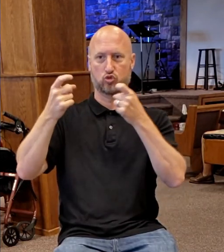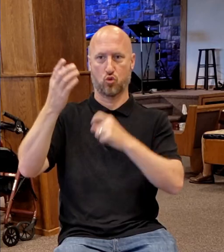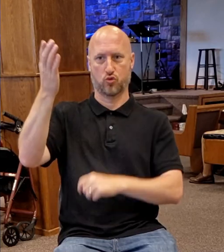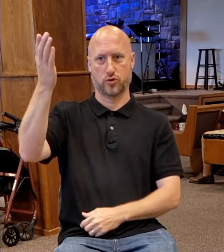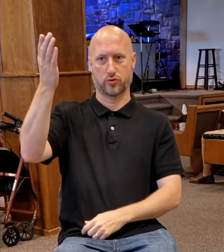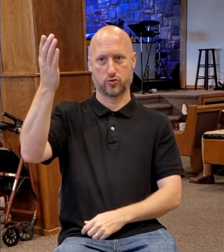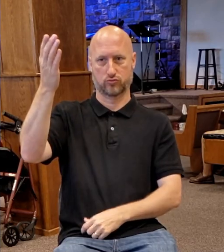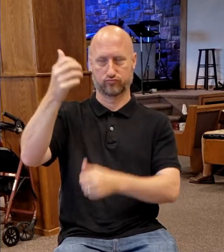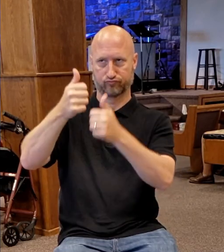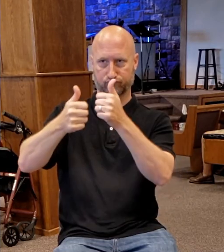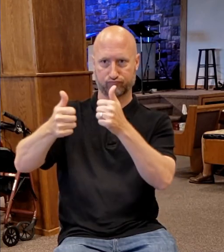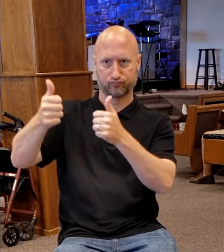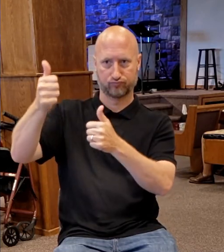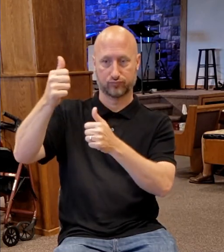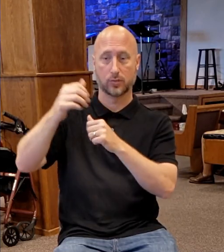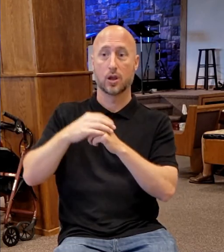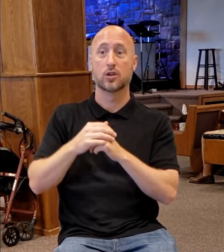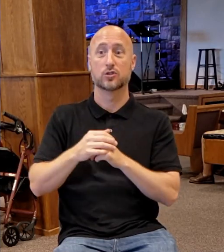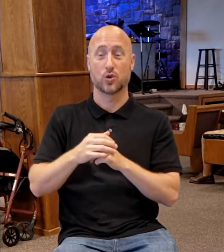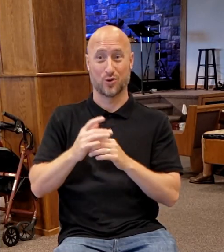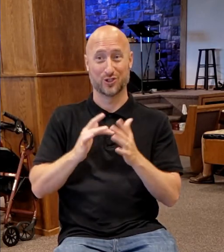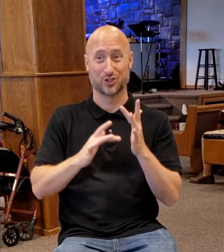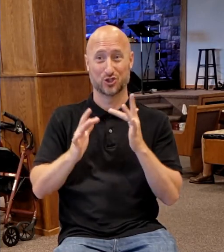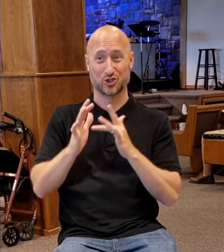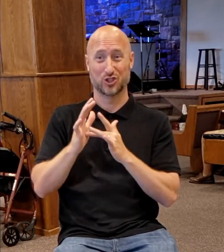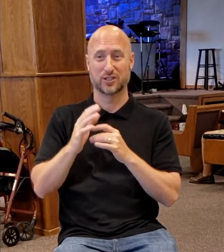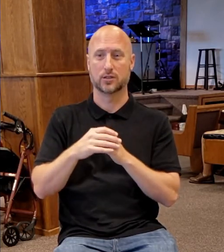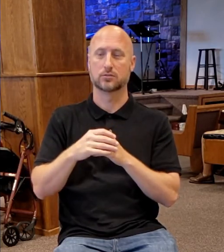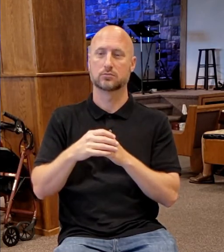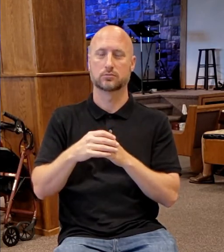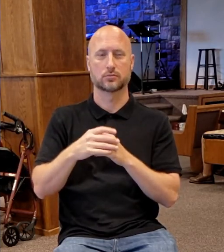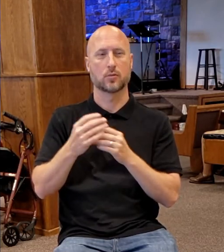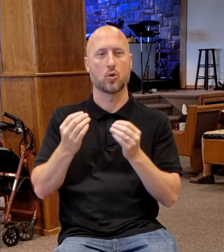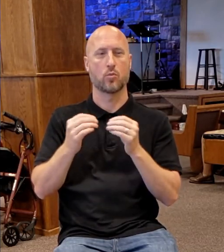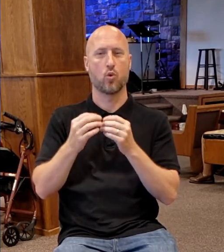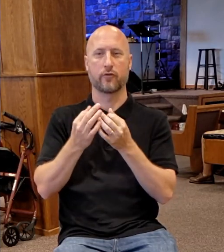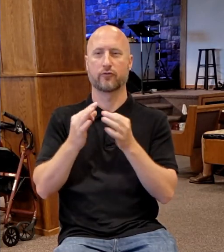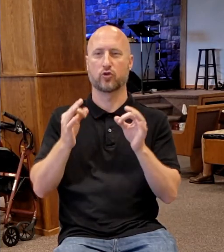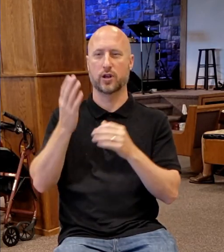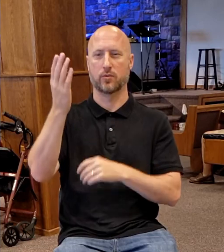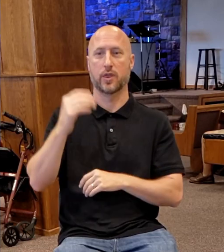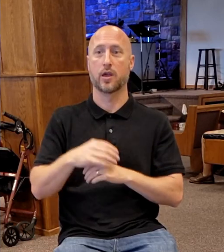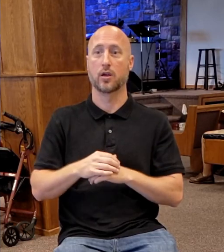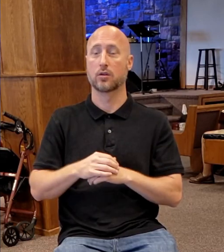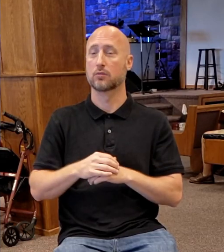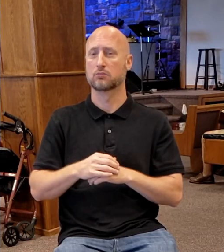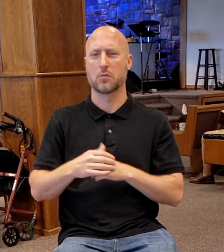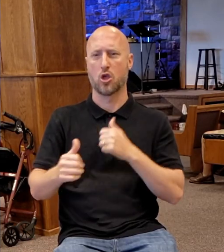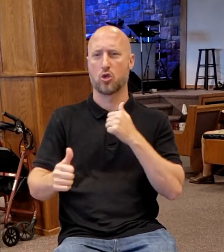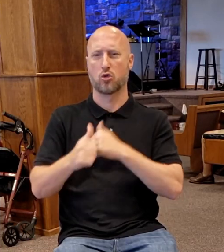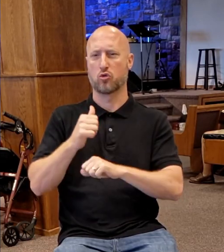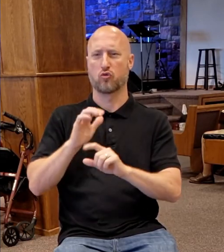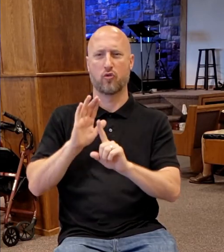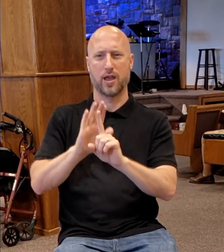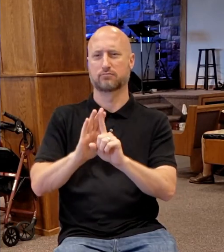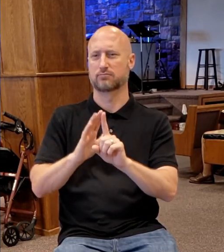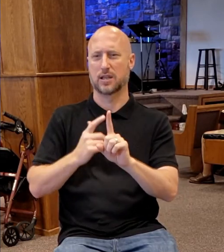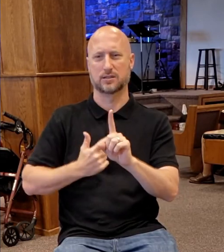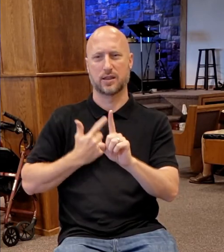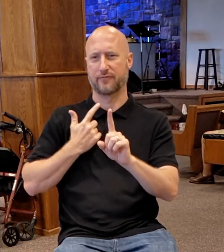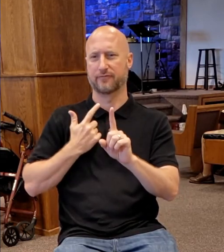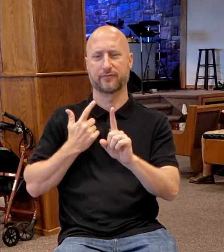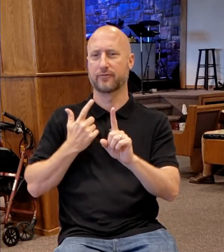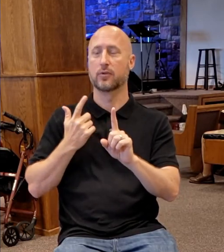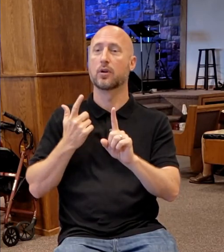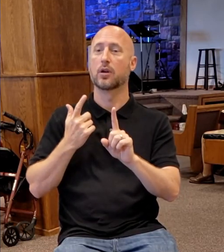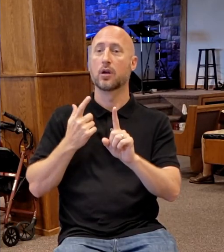And no doubt the Lord has a little more latitude there in regards to threat on his life, which he's going to walk into. He